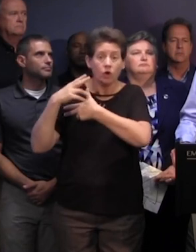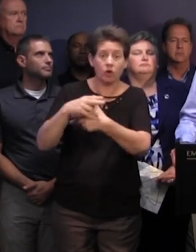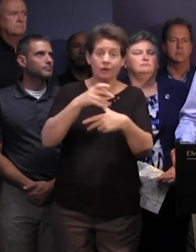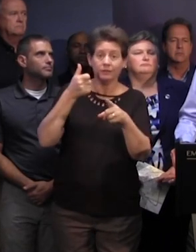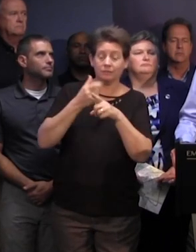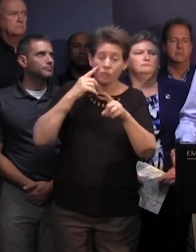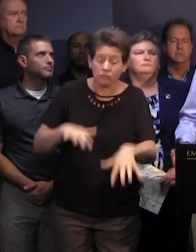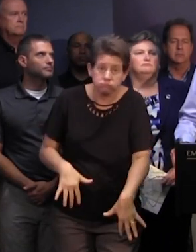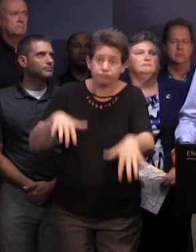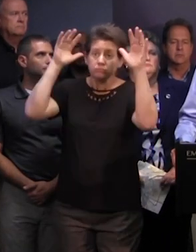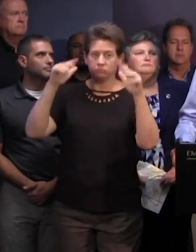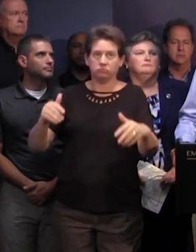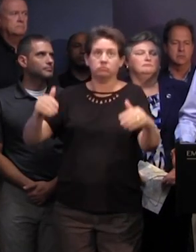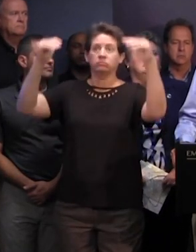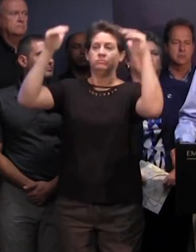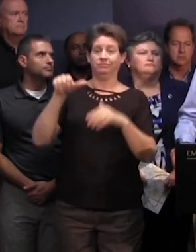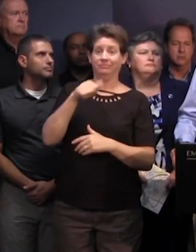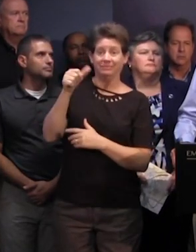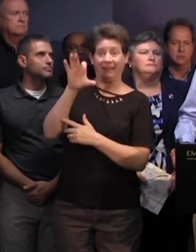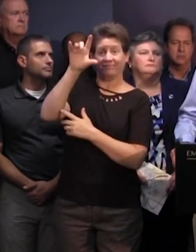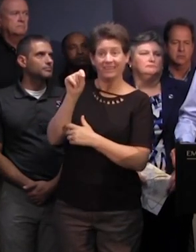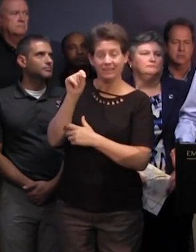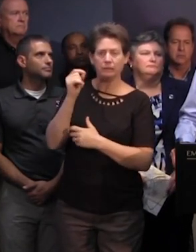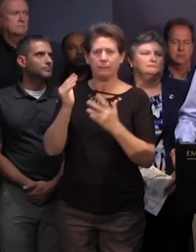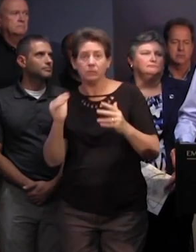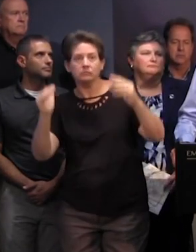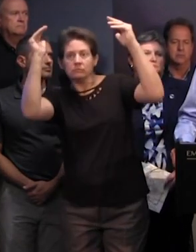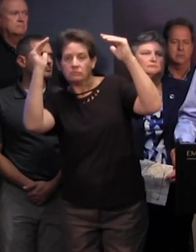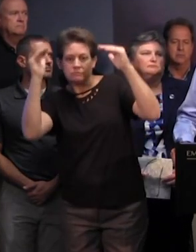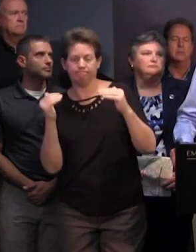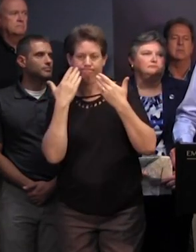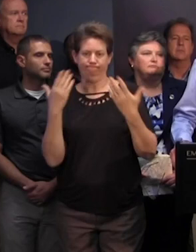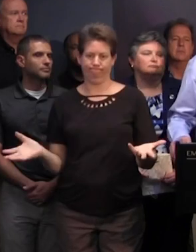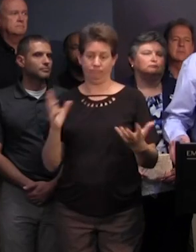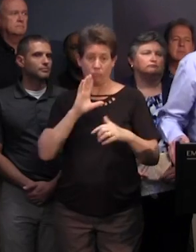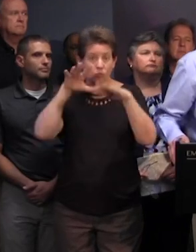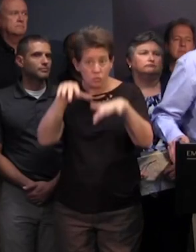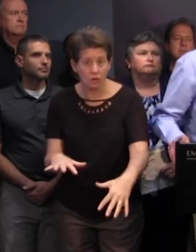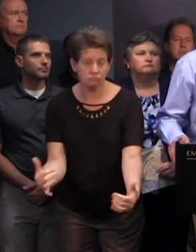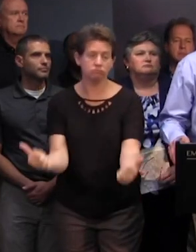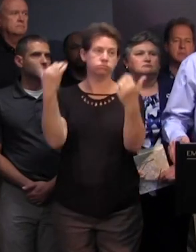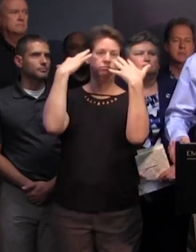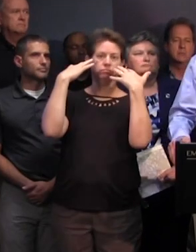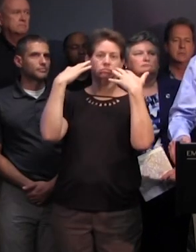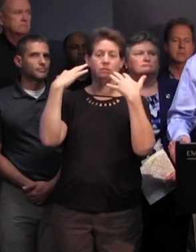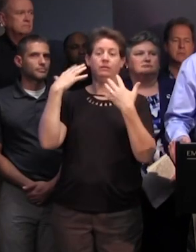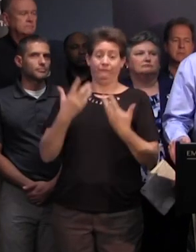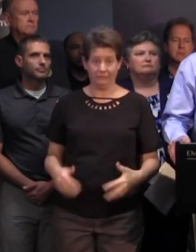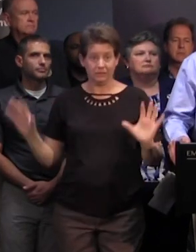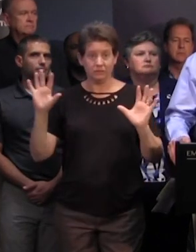high as 10 feet may be more may be less we don't know coming at us from the ocean and then after that we have water coming down